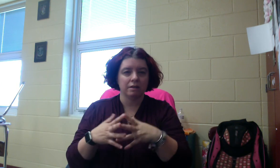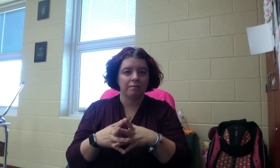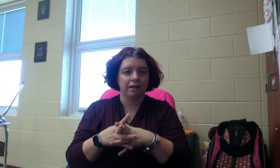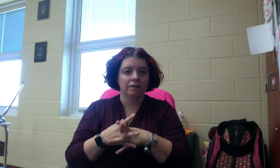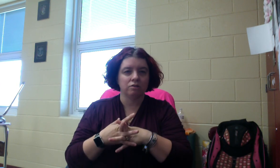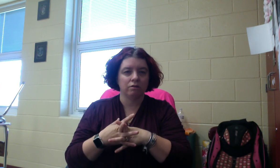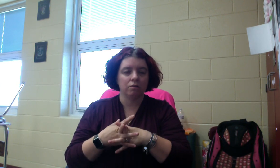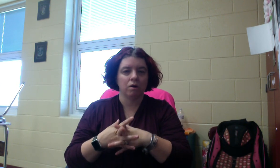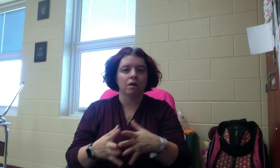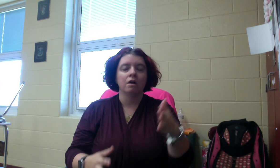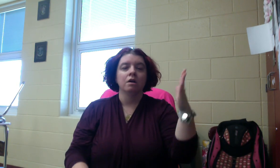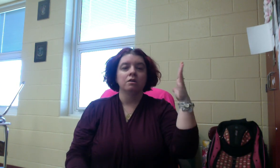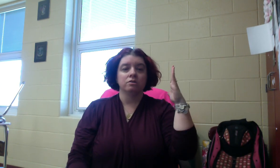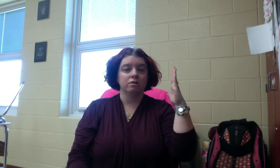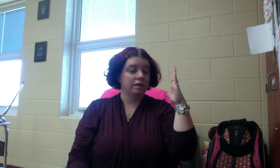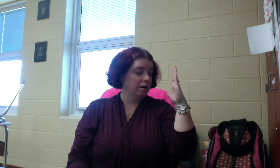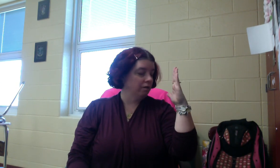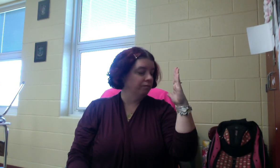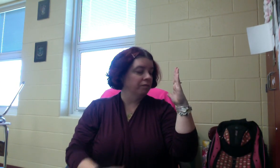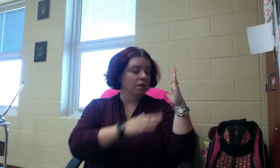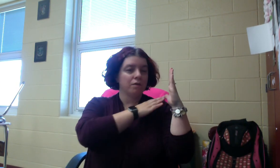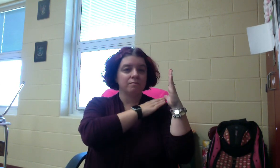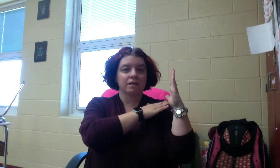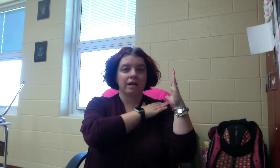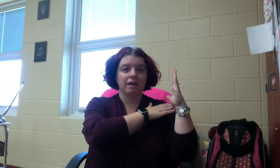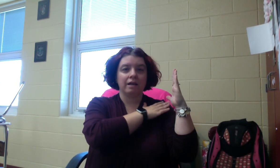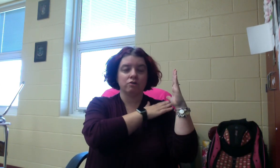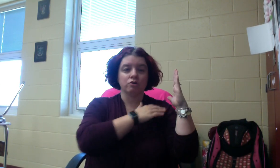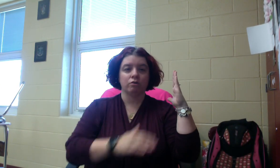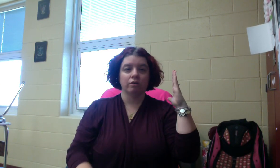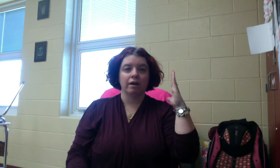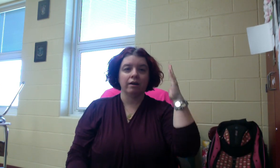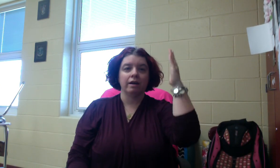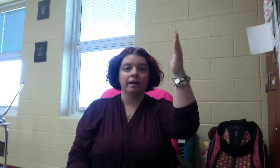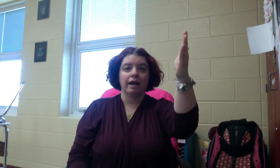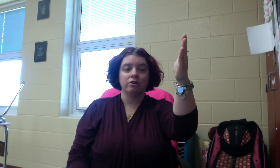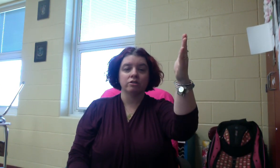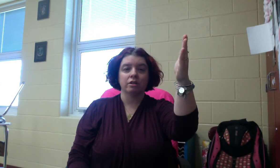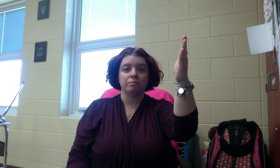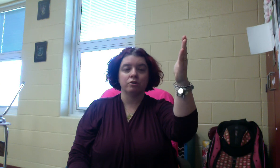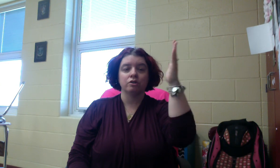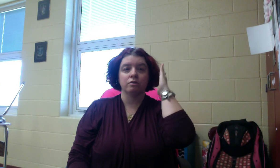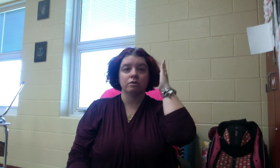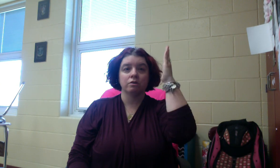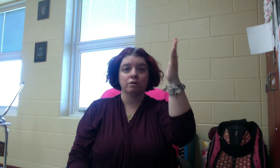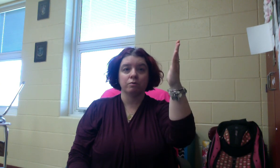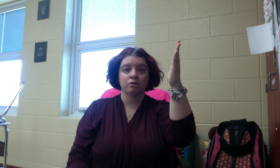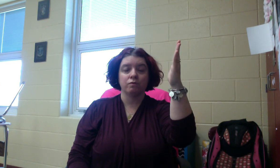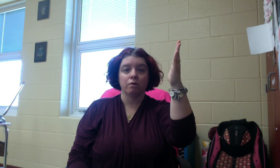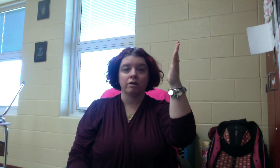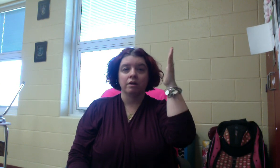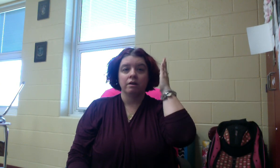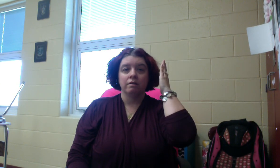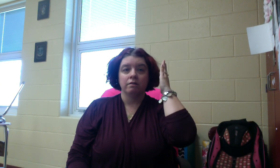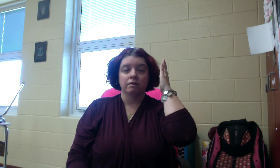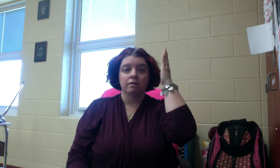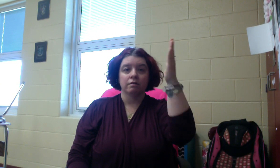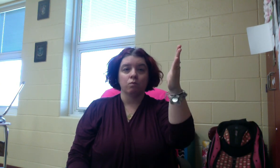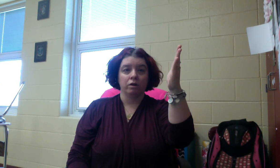dominant hand is doing the work. So you're here, thumbs kind of at your shoulder area, and you're just going to push, you're going to push forward. Will.